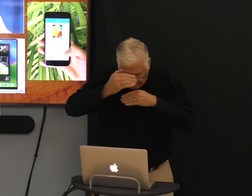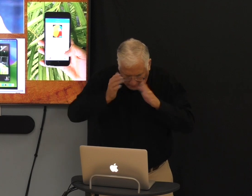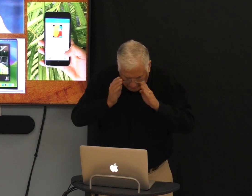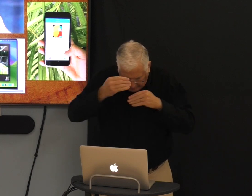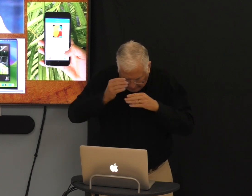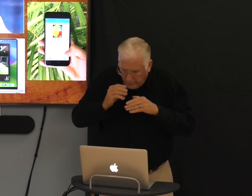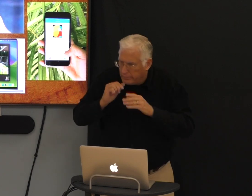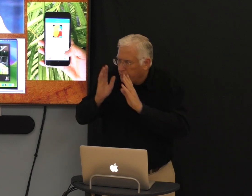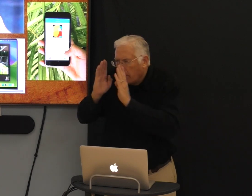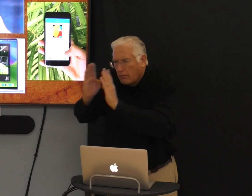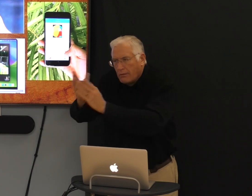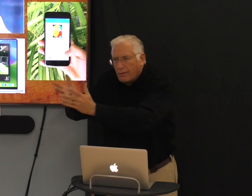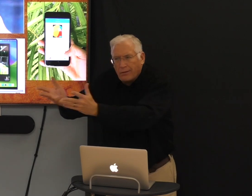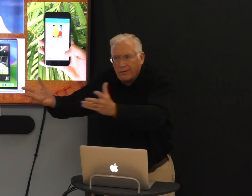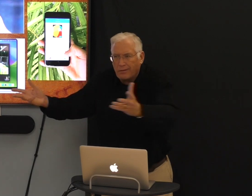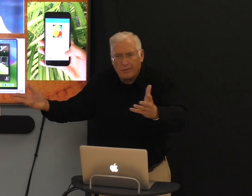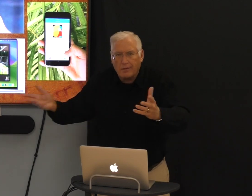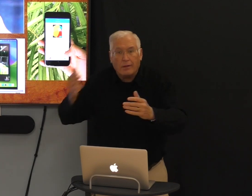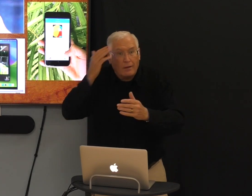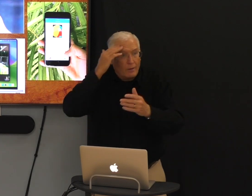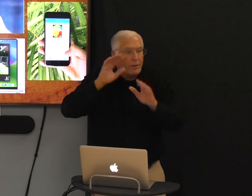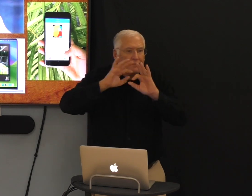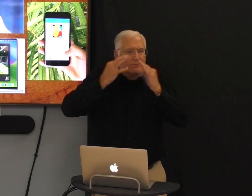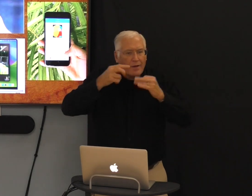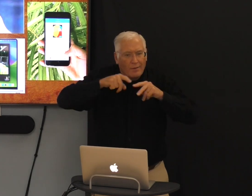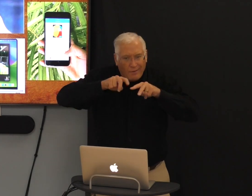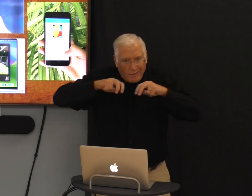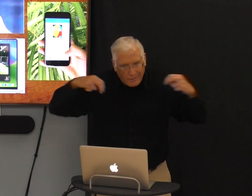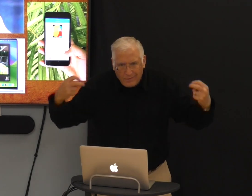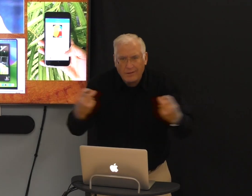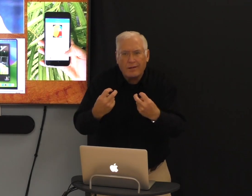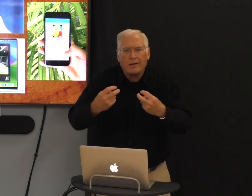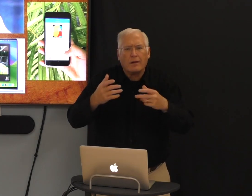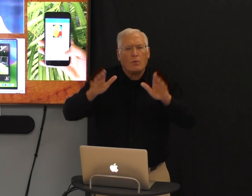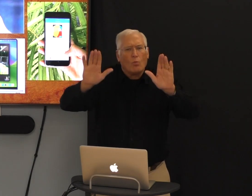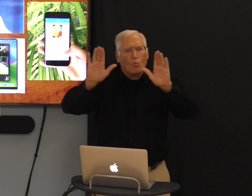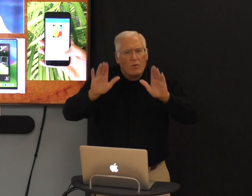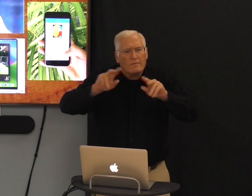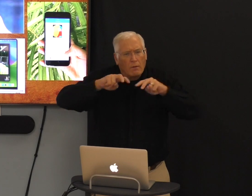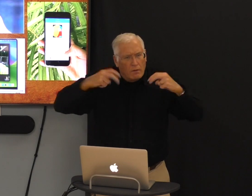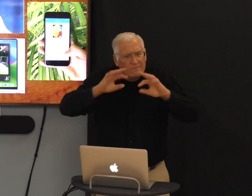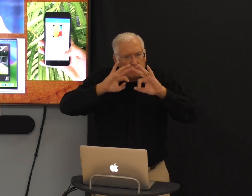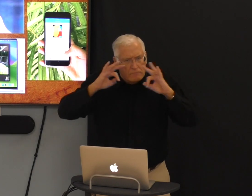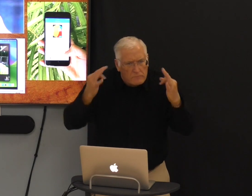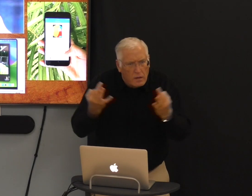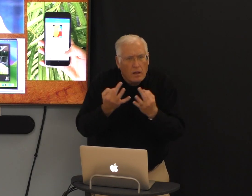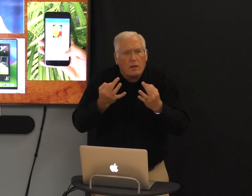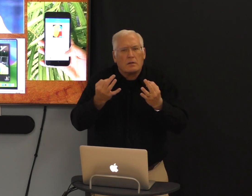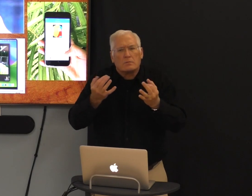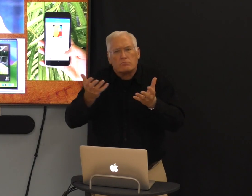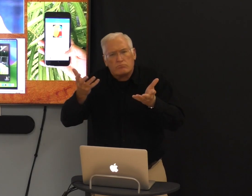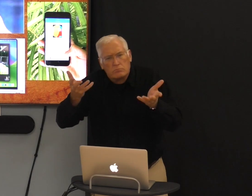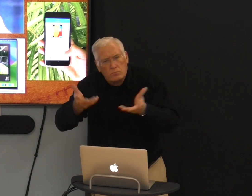in to the screen than to each other. People will sit down at a meal